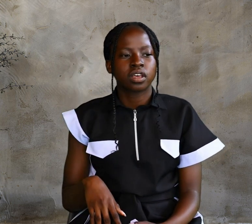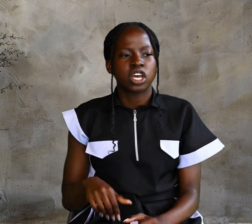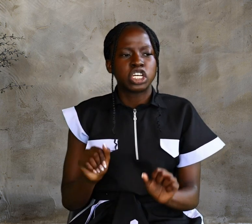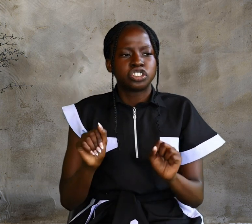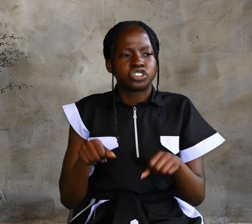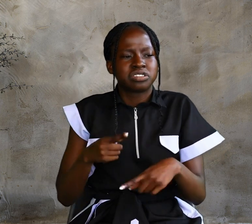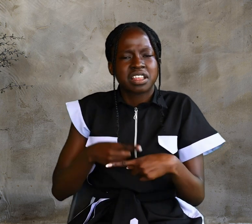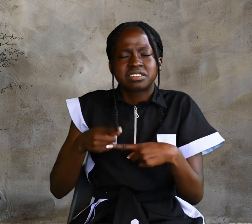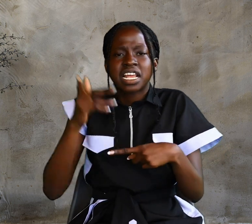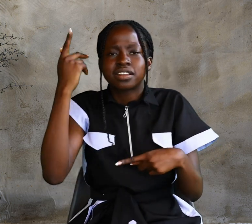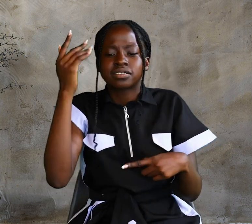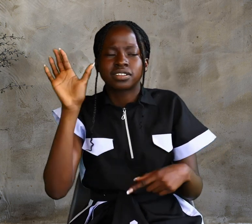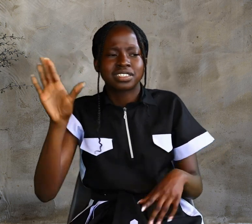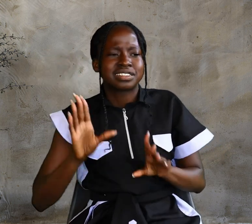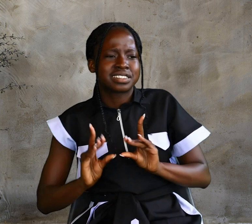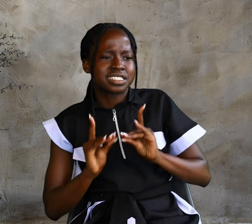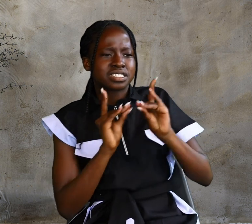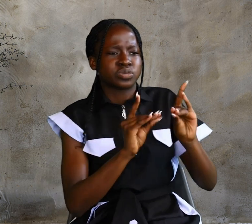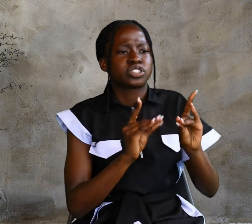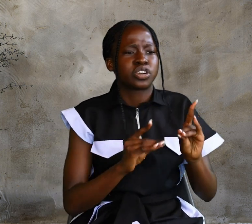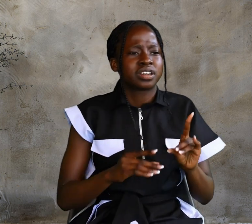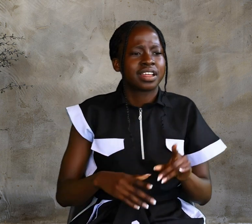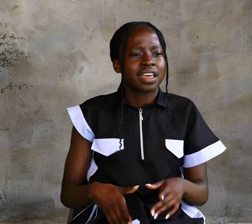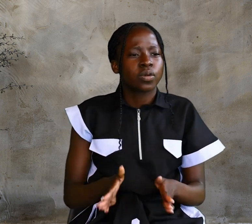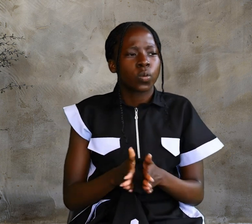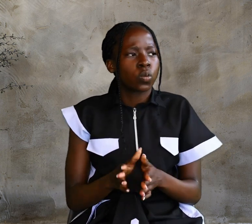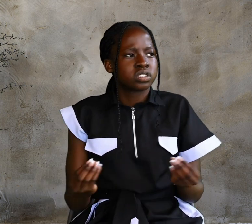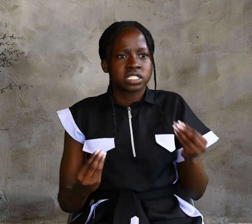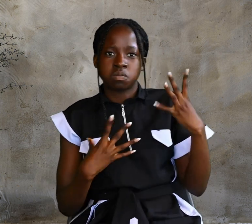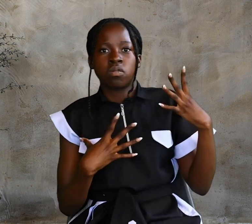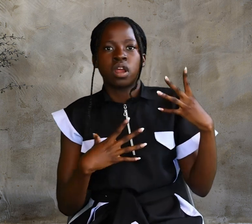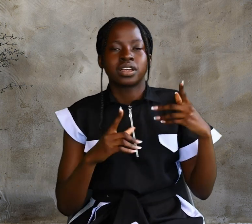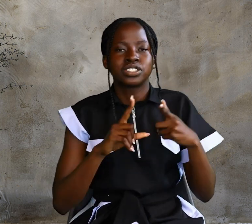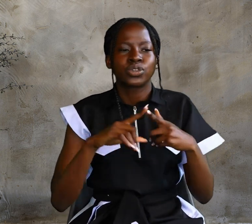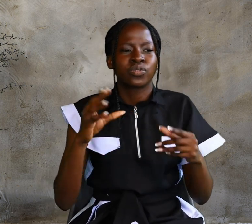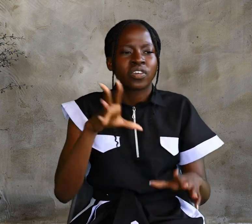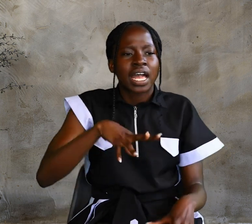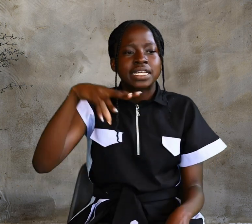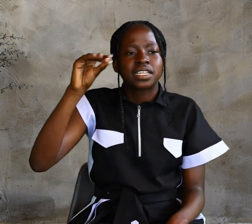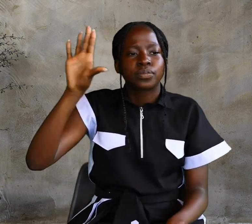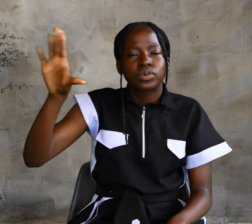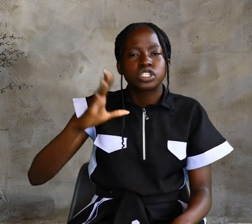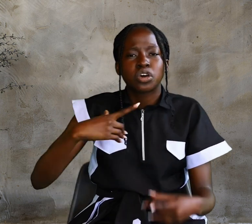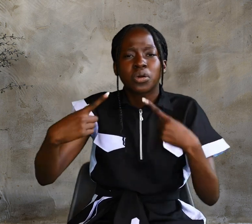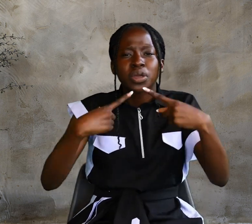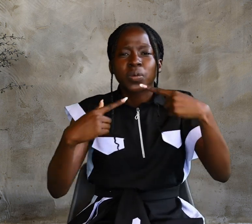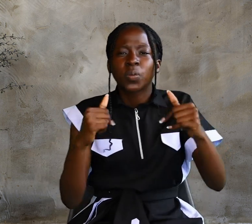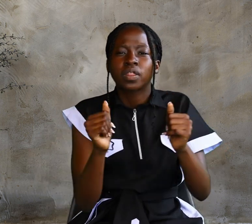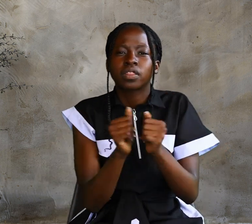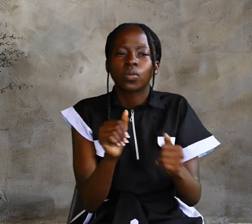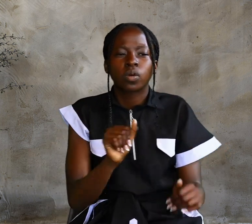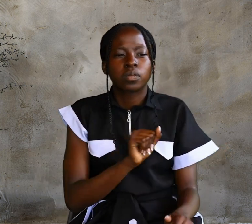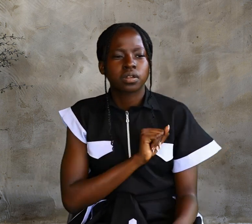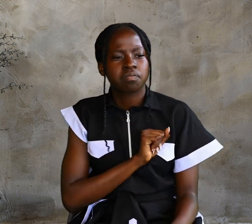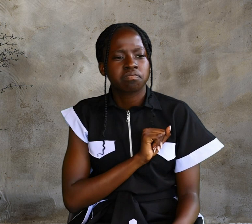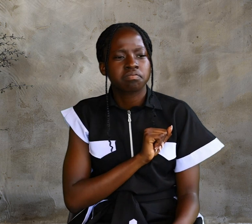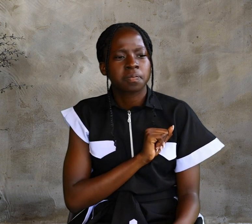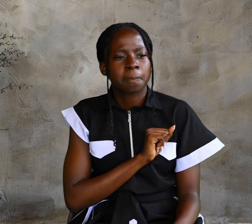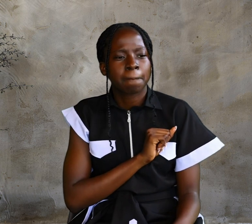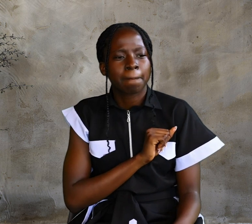Just then, his disciples returned and were surprised to find him talking with a woman. But